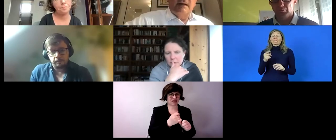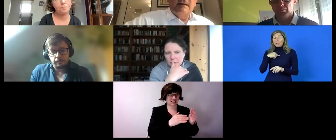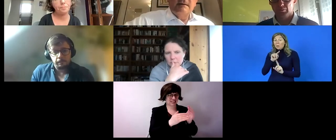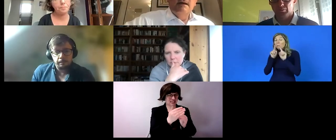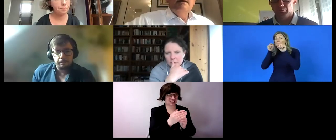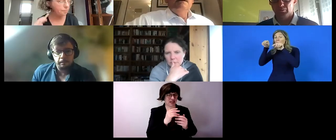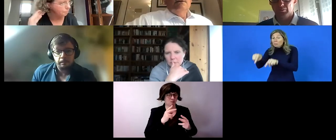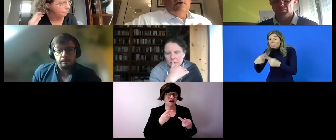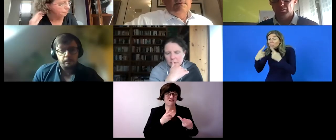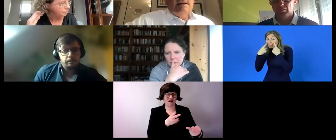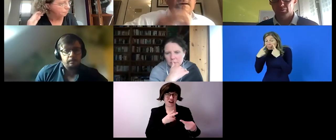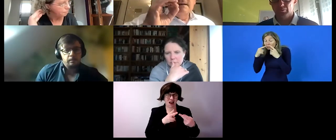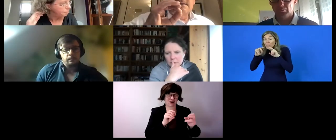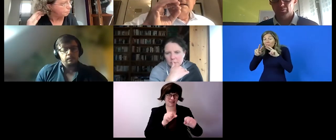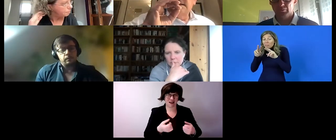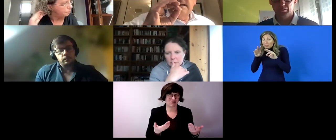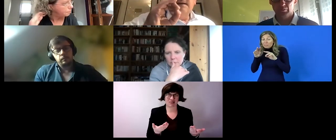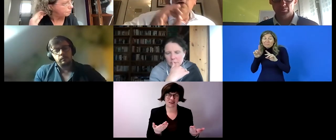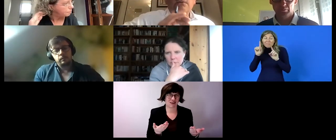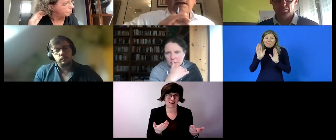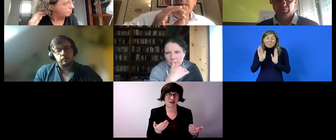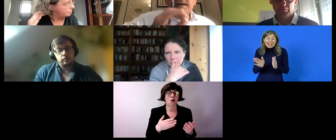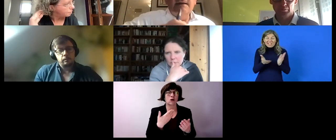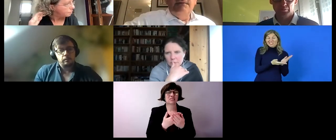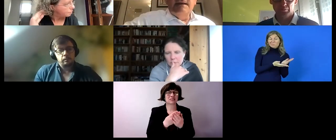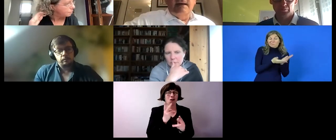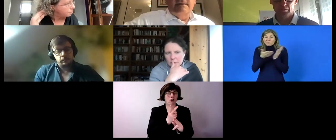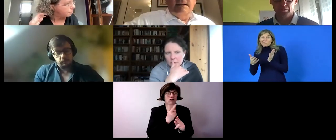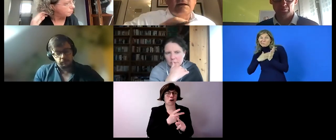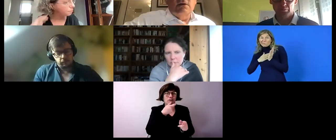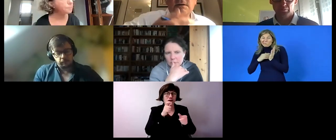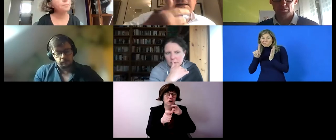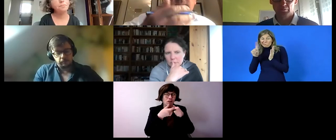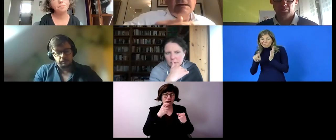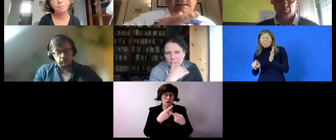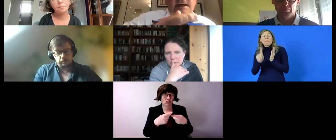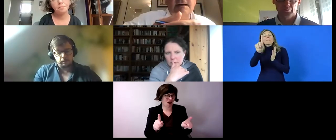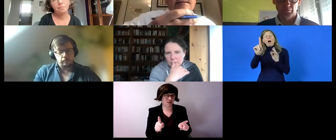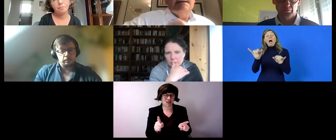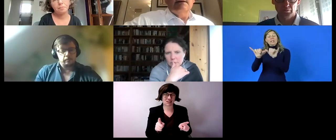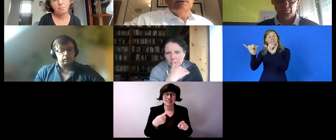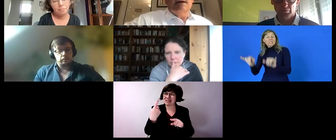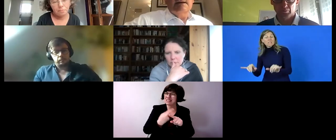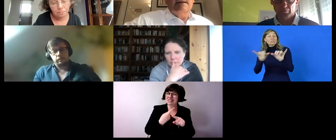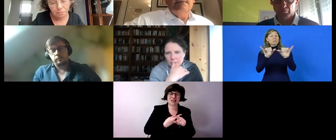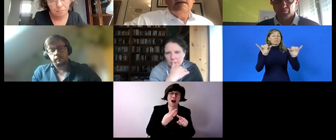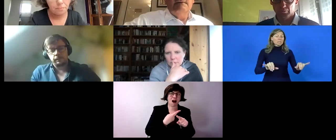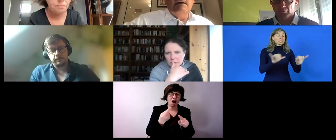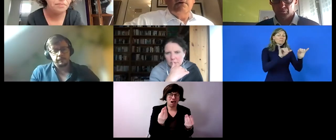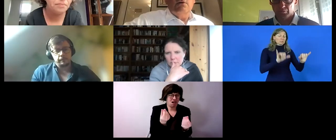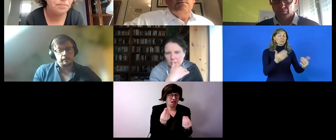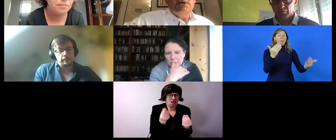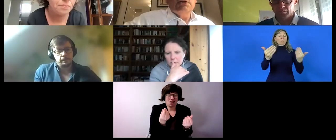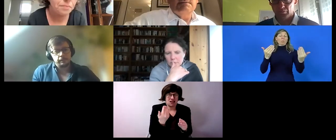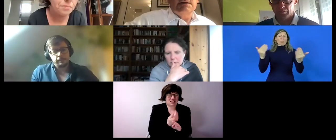to bring your own questions but you can't compare the systems and the difficulty is